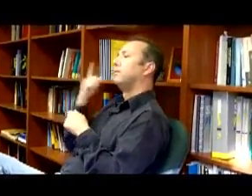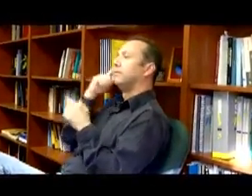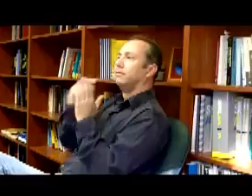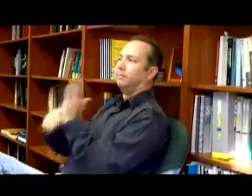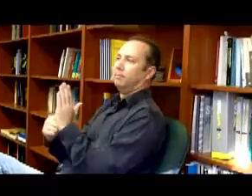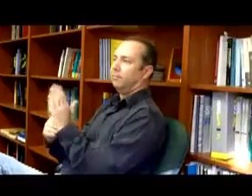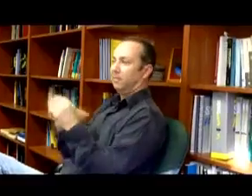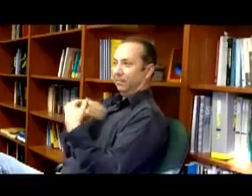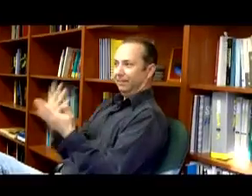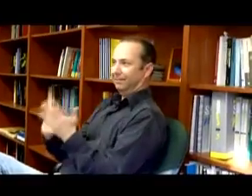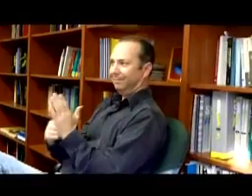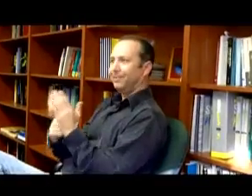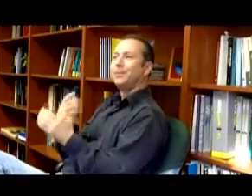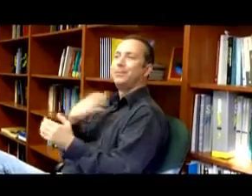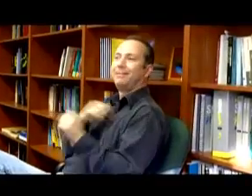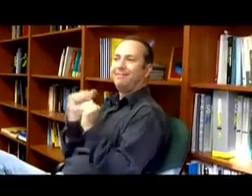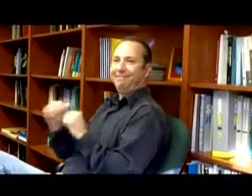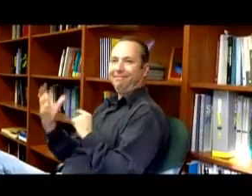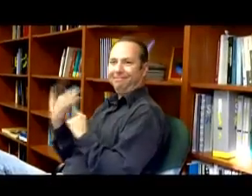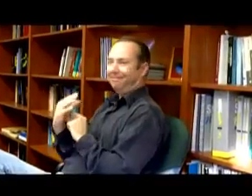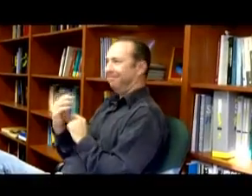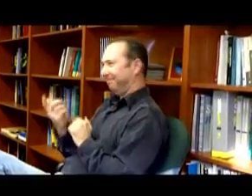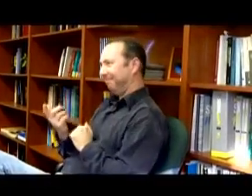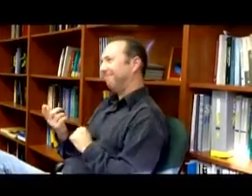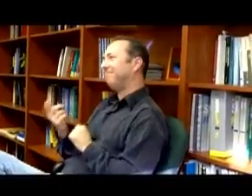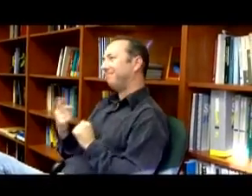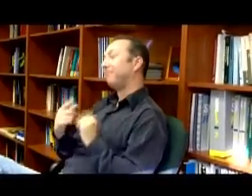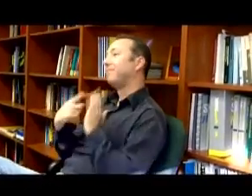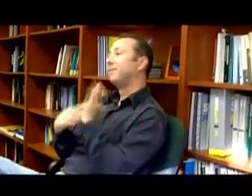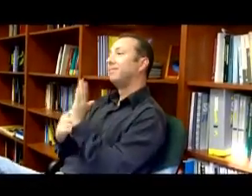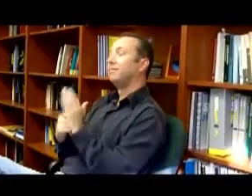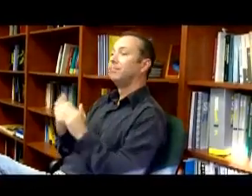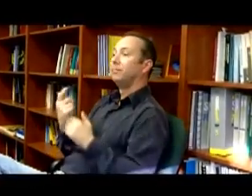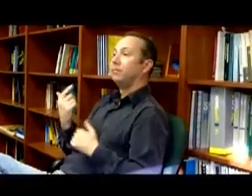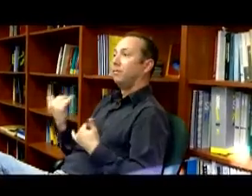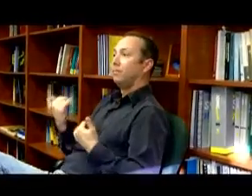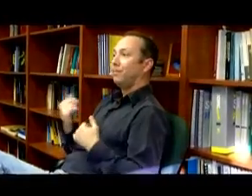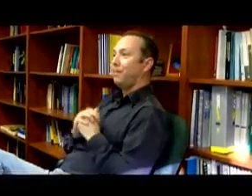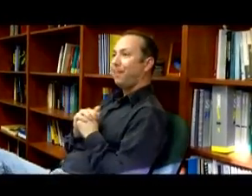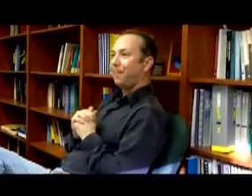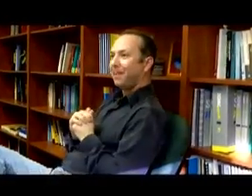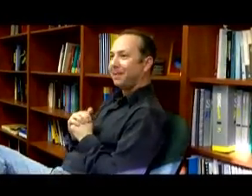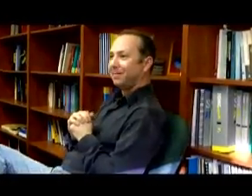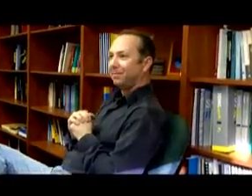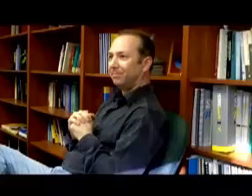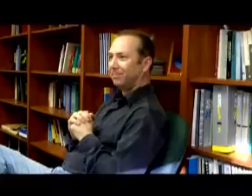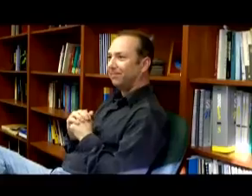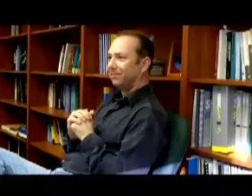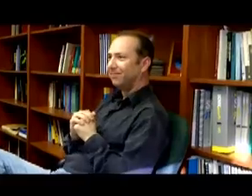a grammatical meaning. And let me give you an example, if I can. And I wish this could be caught visually, but